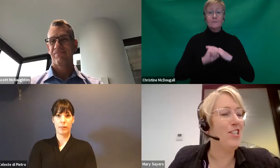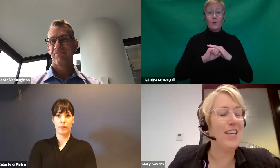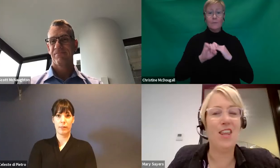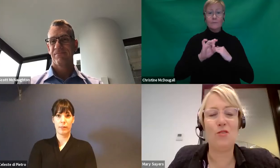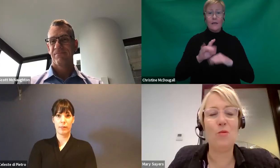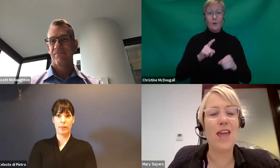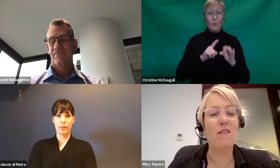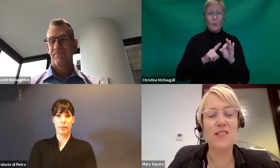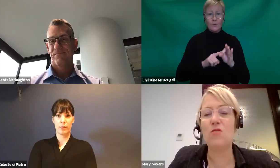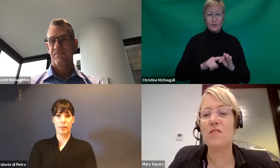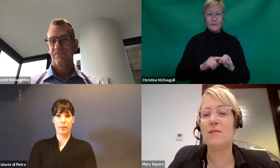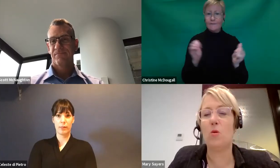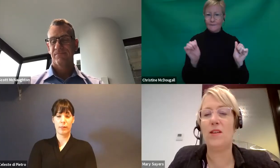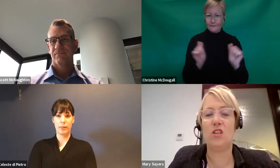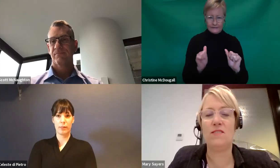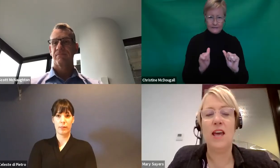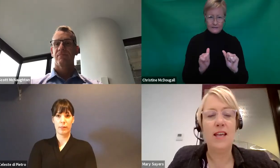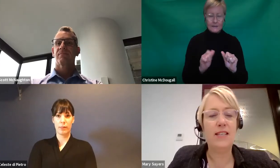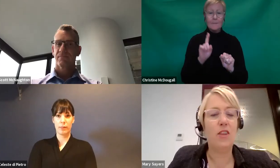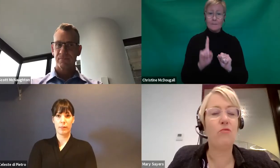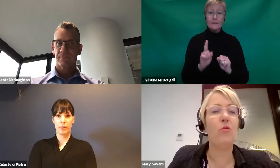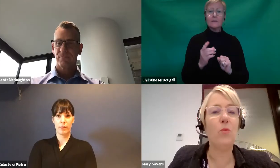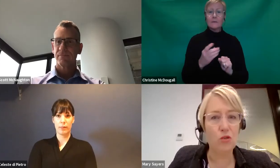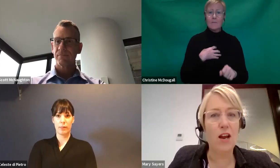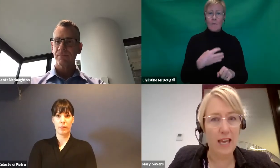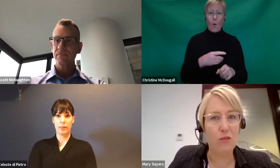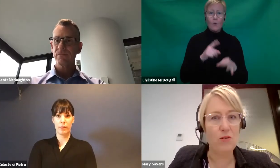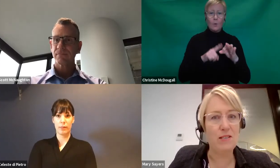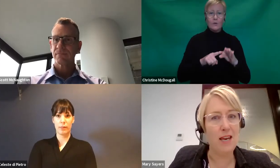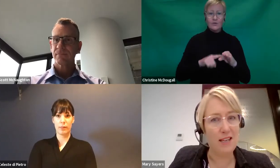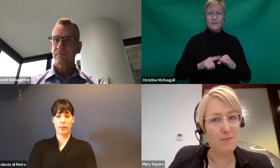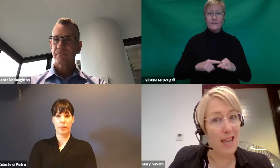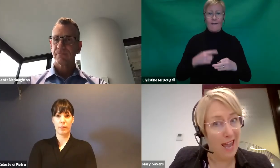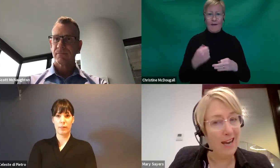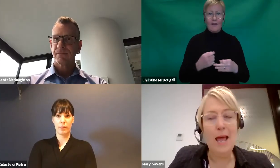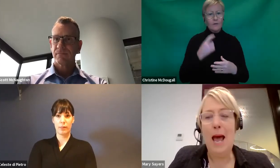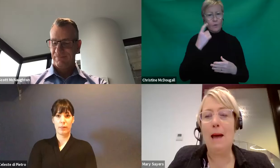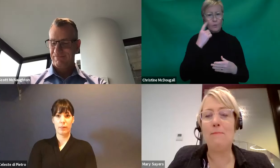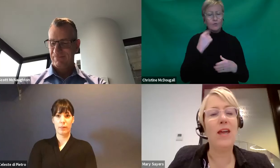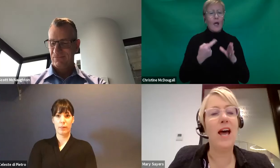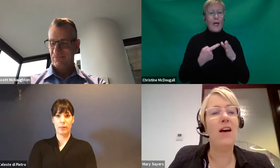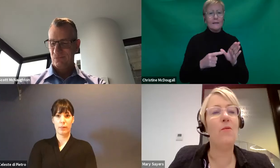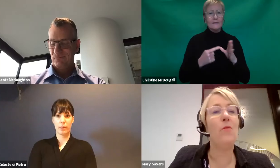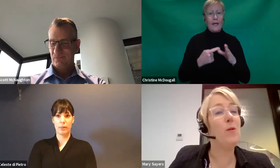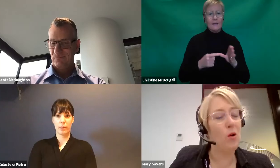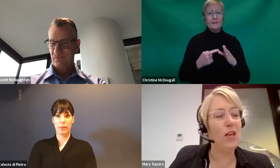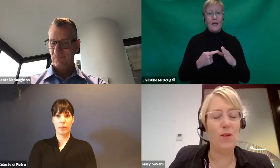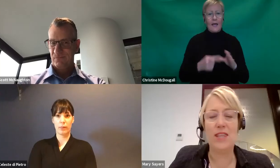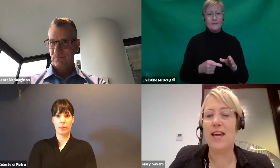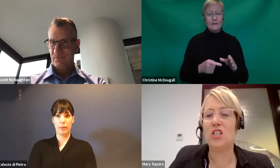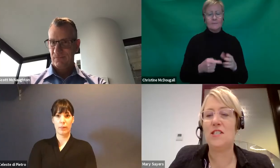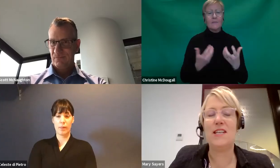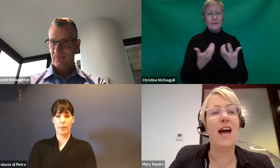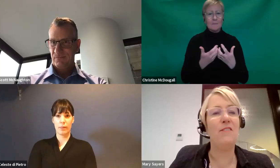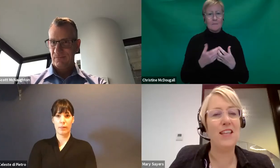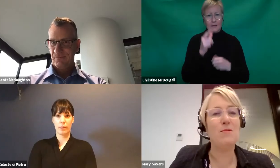information to get through. And we have still got some questions to get through. We'll try to get through as many as we can. But we are, we'll be working with